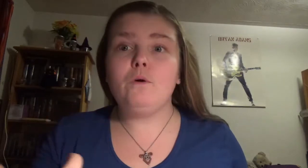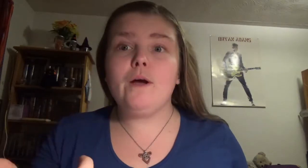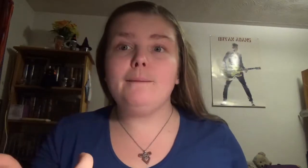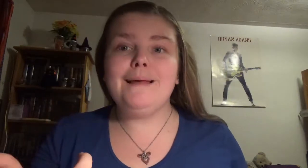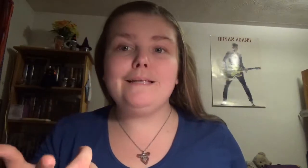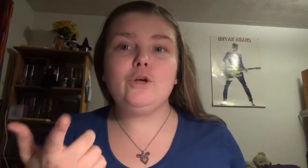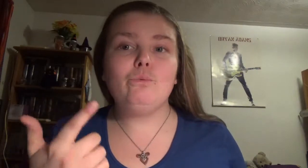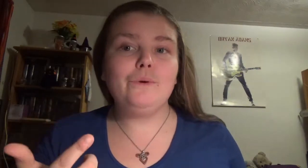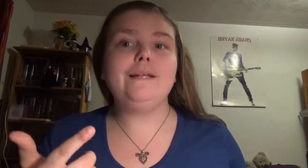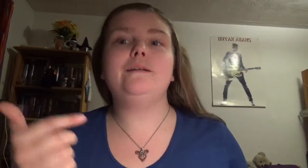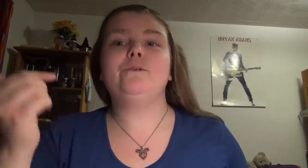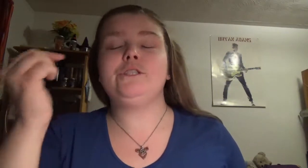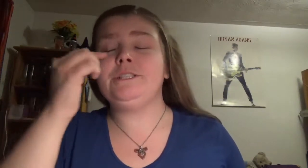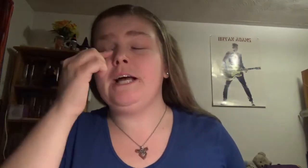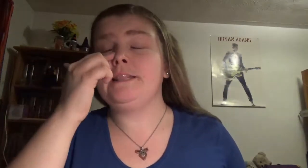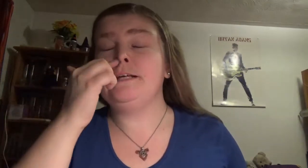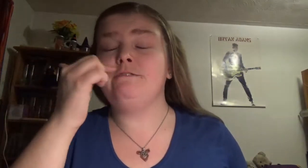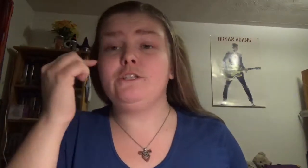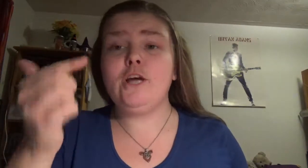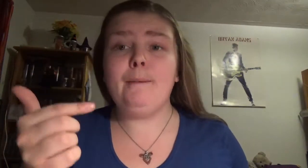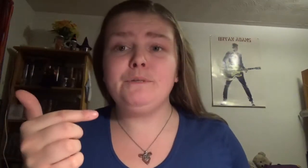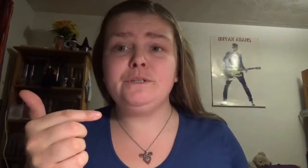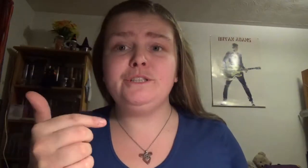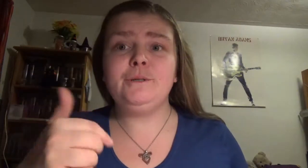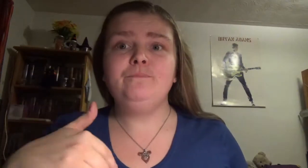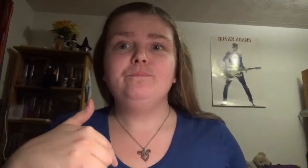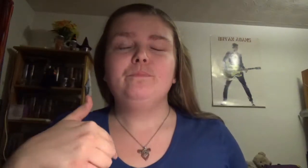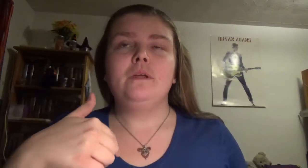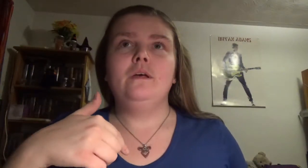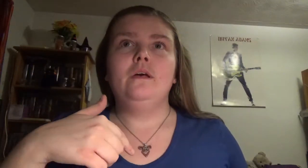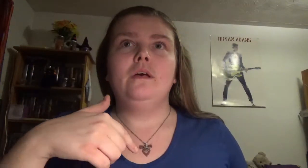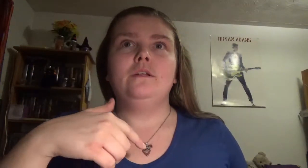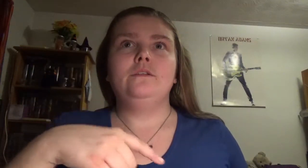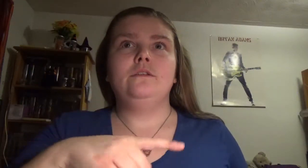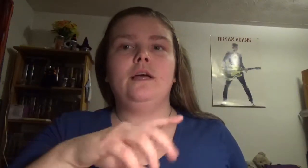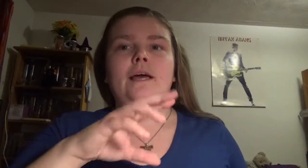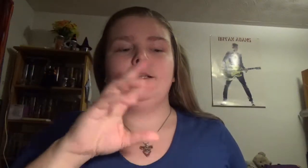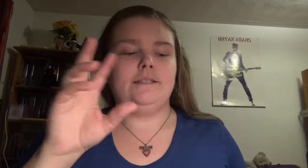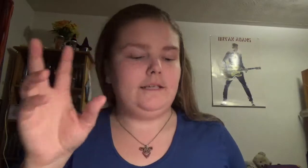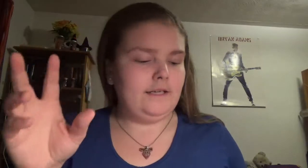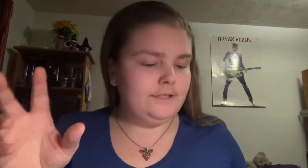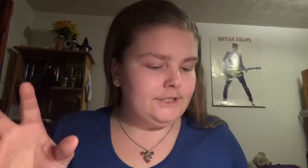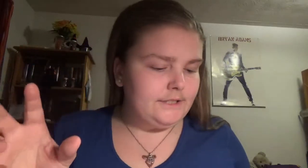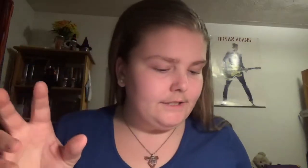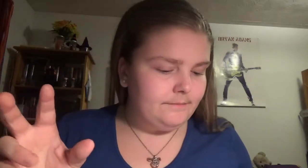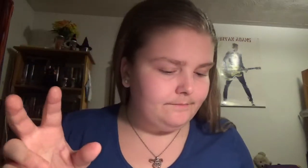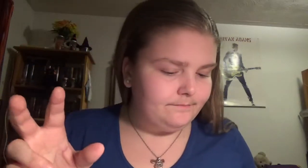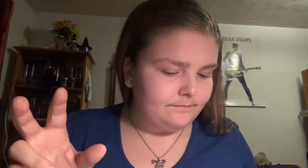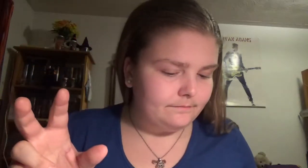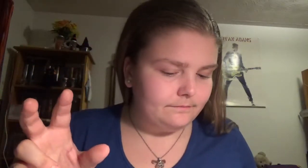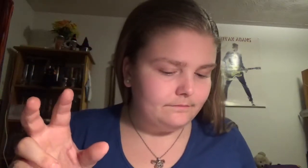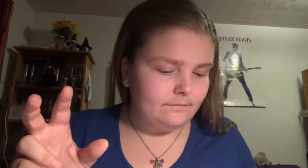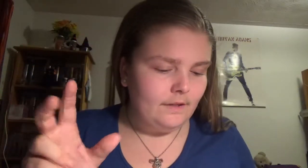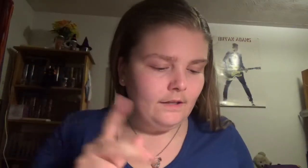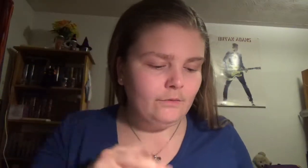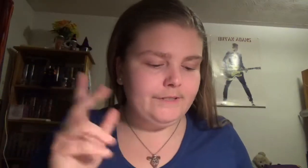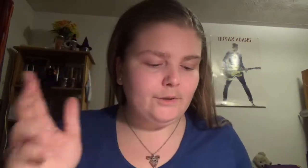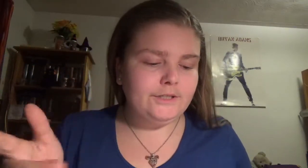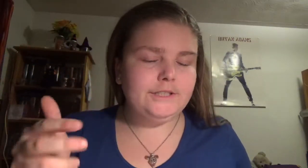recommended reading, which is at the end of the chapters, and it isn't, the resources